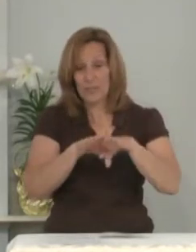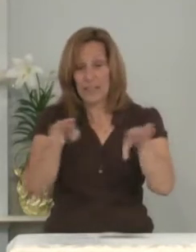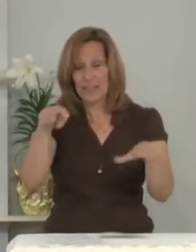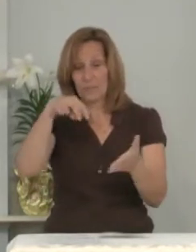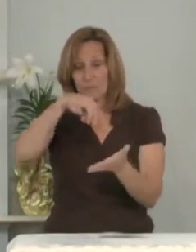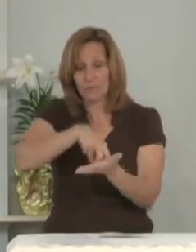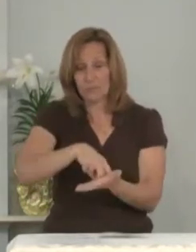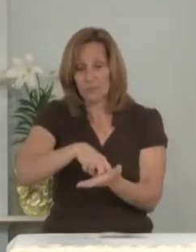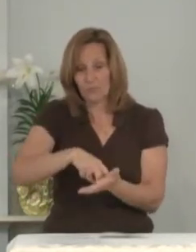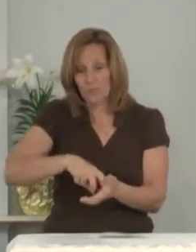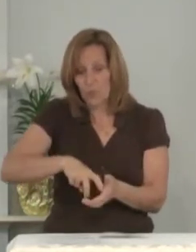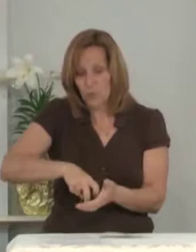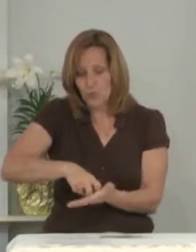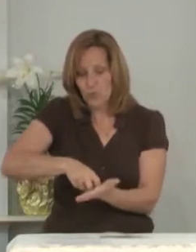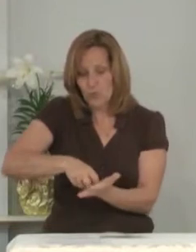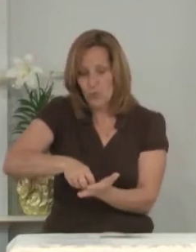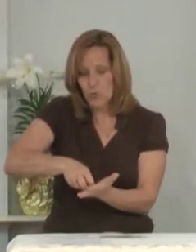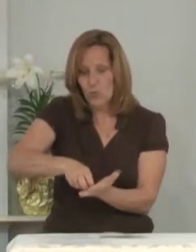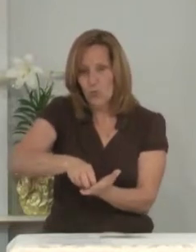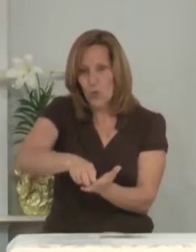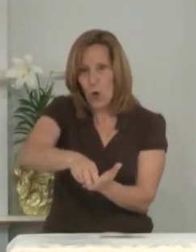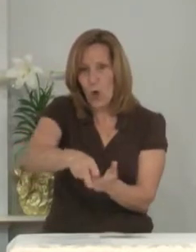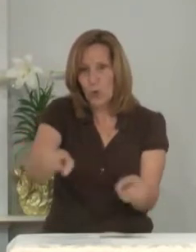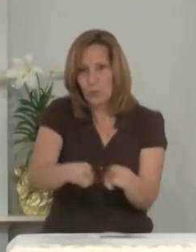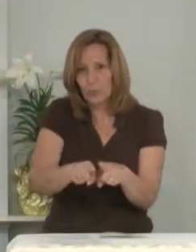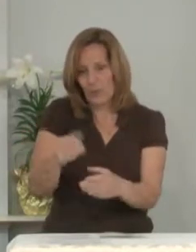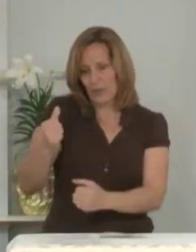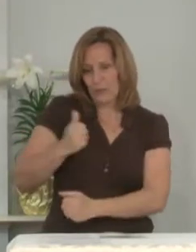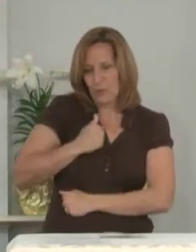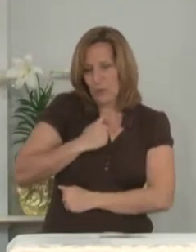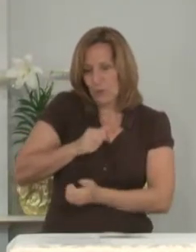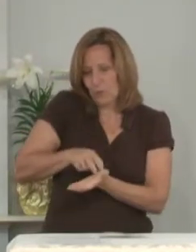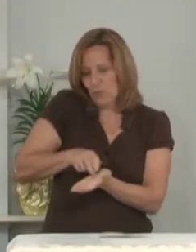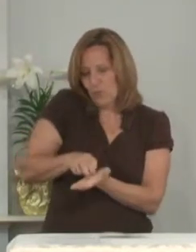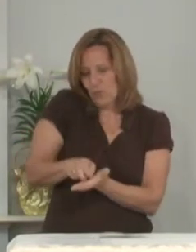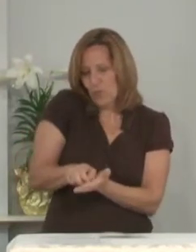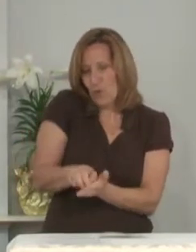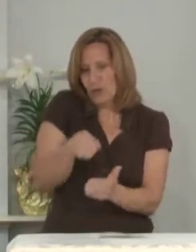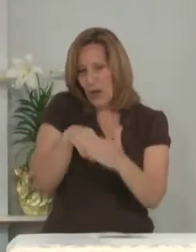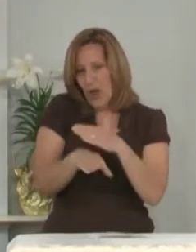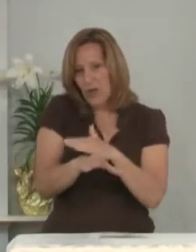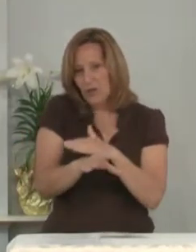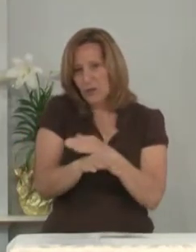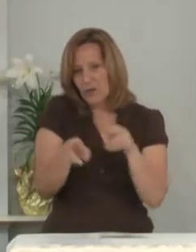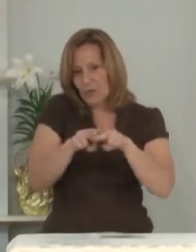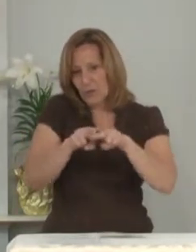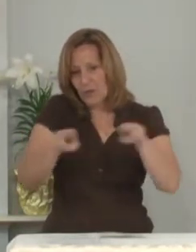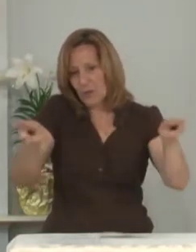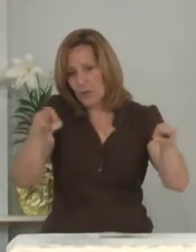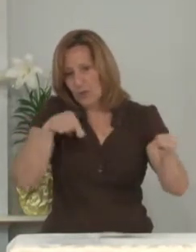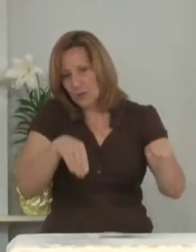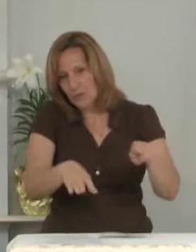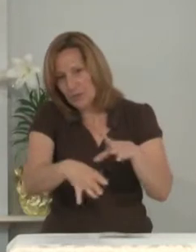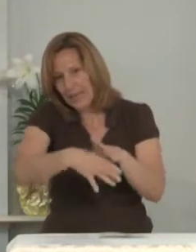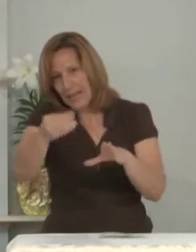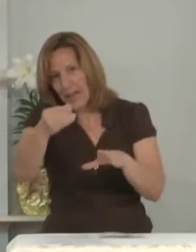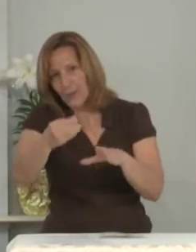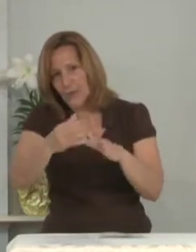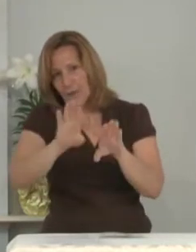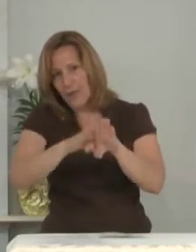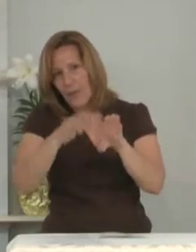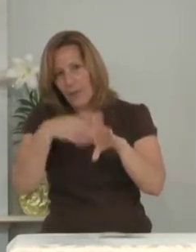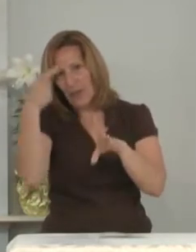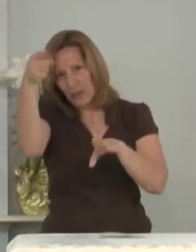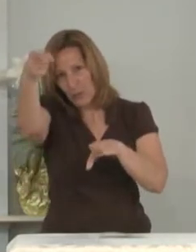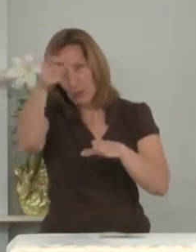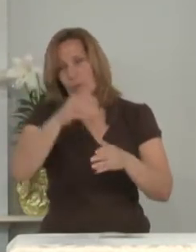and crawled like a soldier under the pews and out the door.